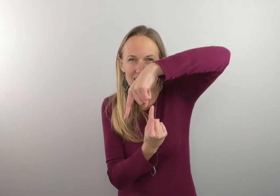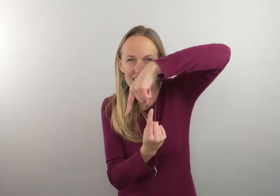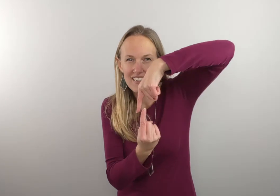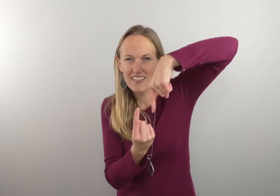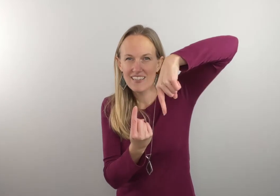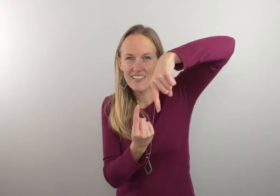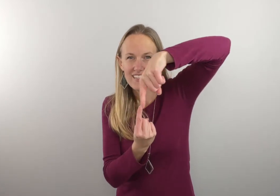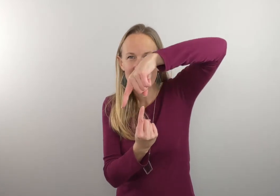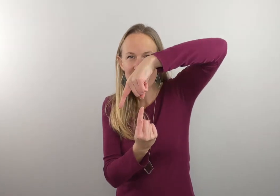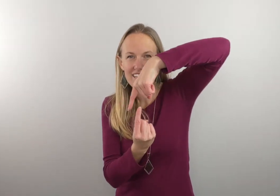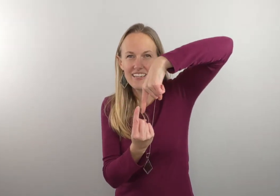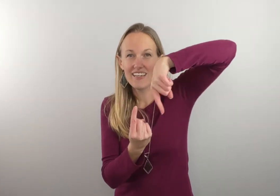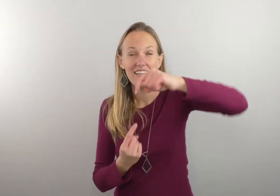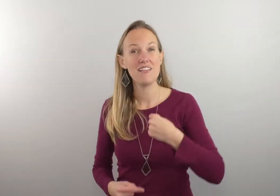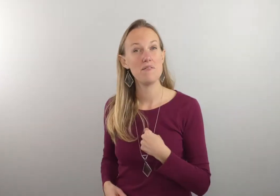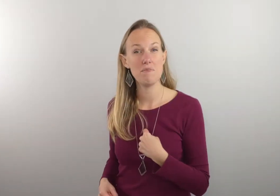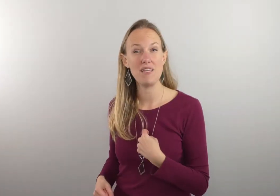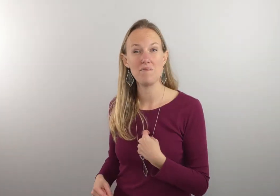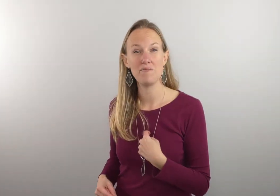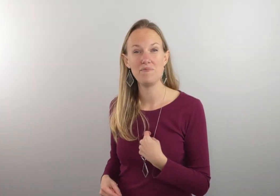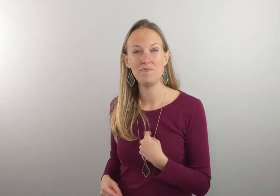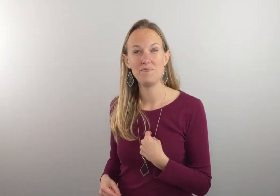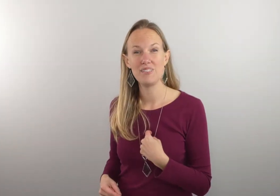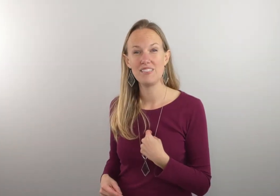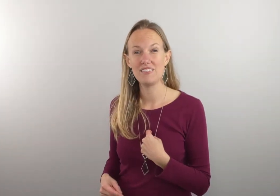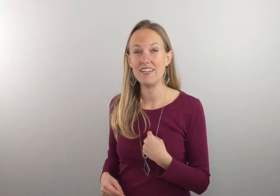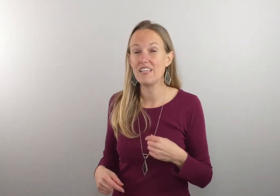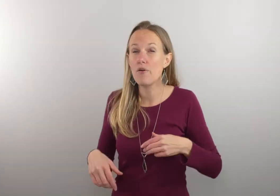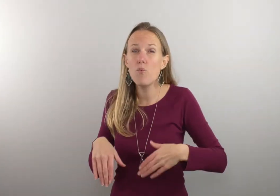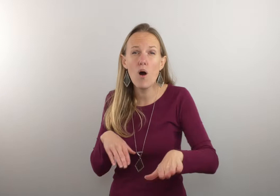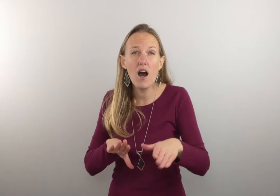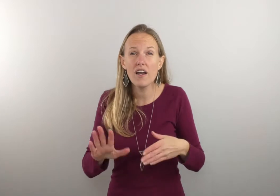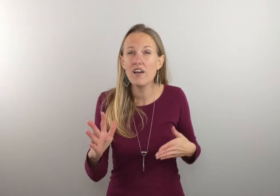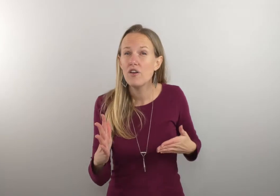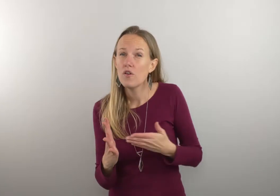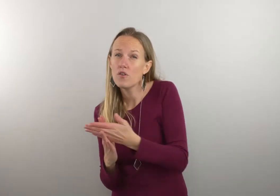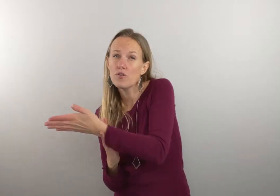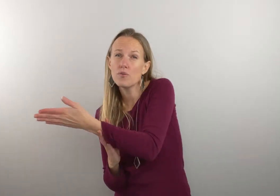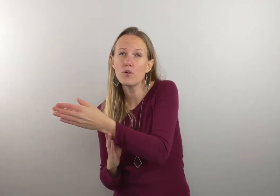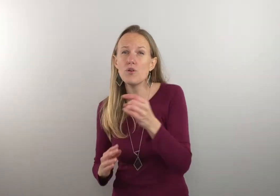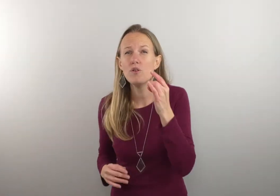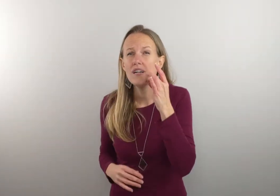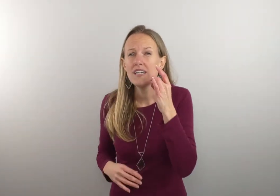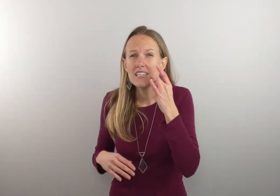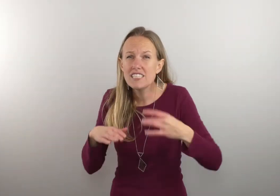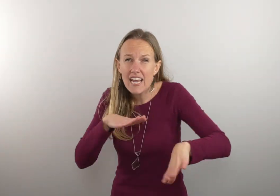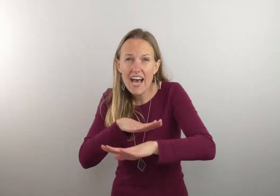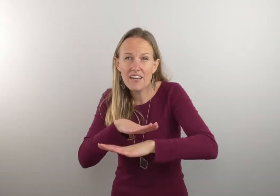okay me so as I walk through the shadow